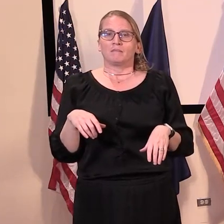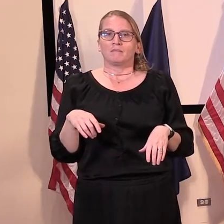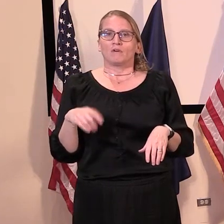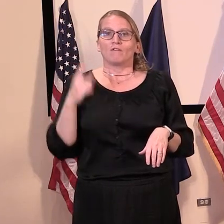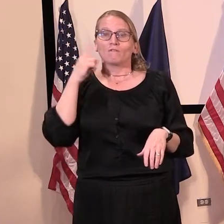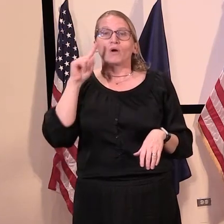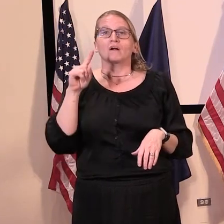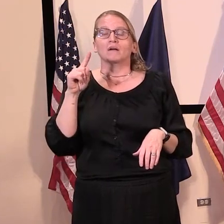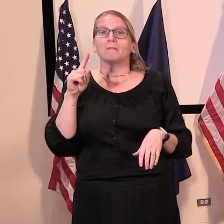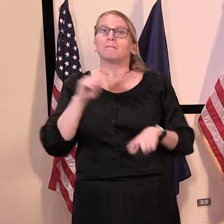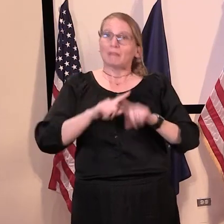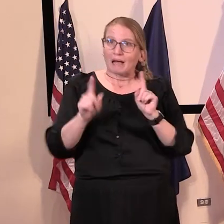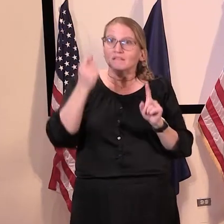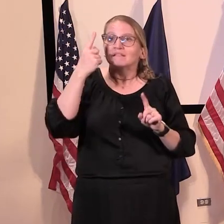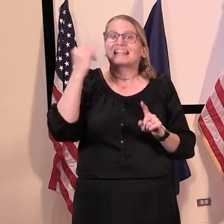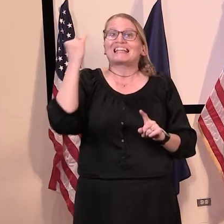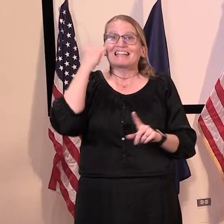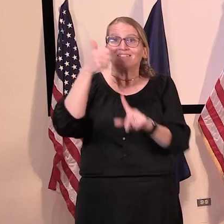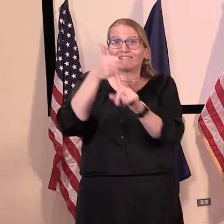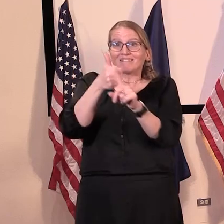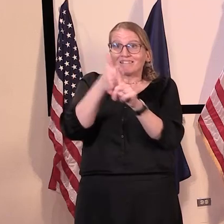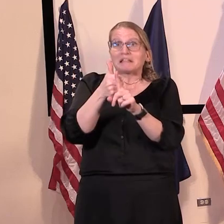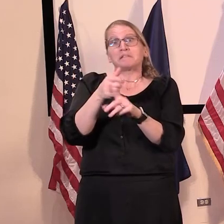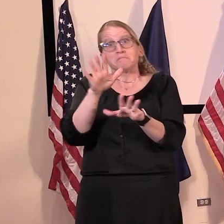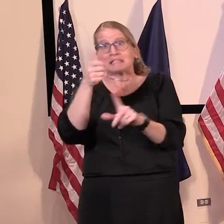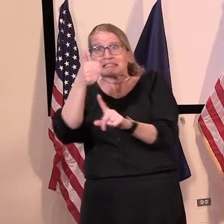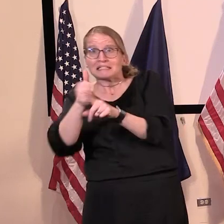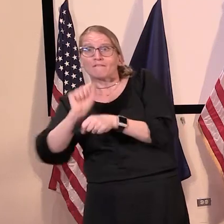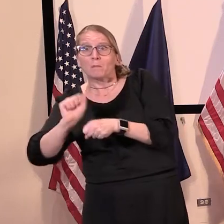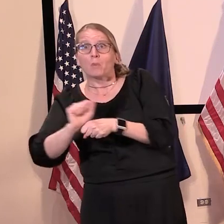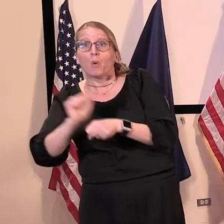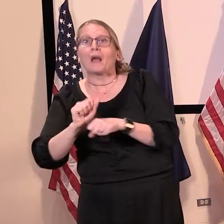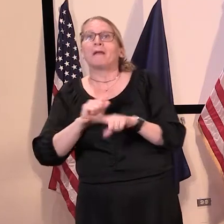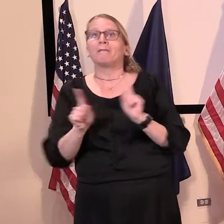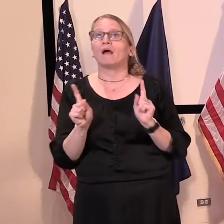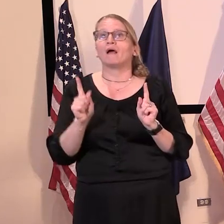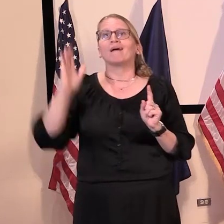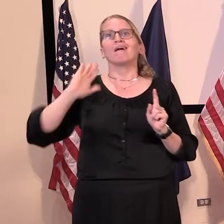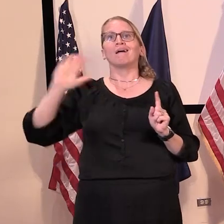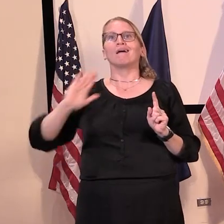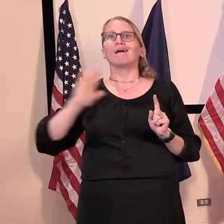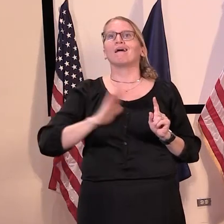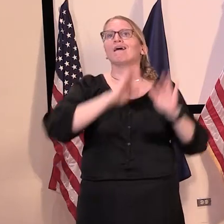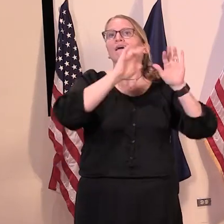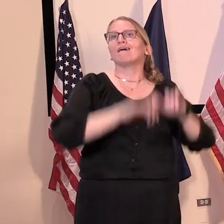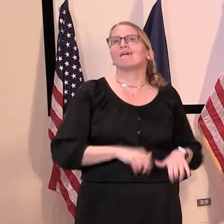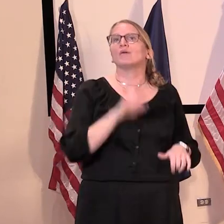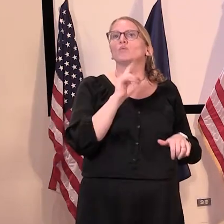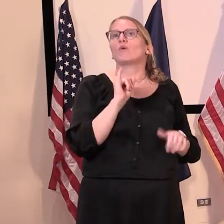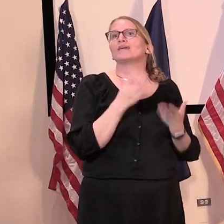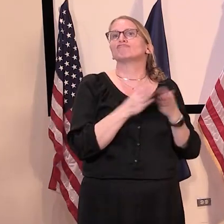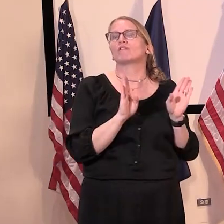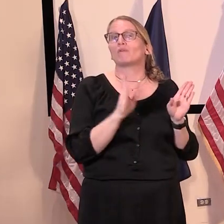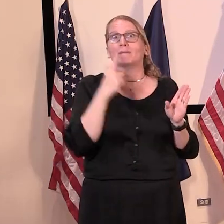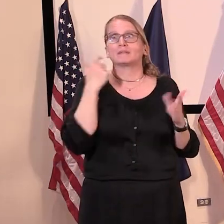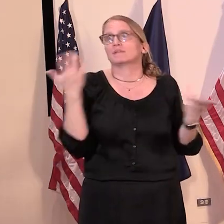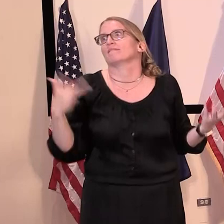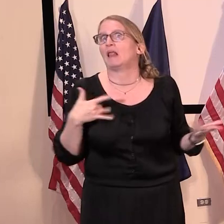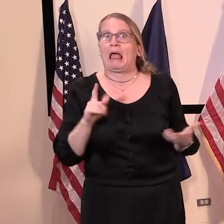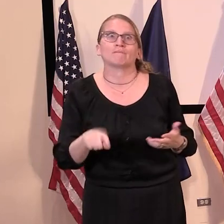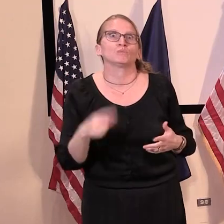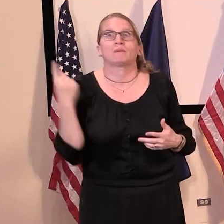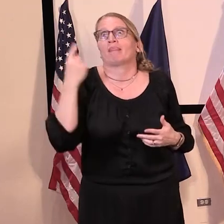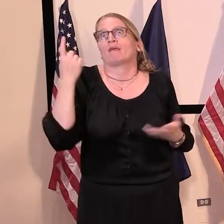the PUA portion of the application are those that had already filled out a general UI application prior to